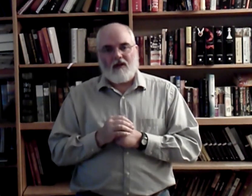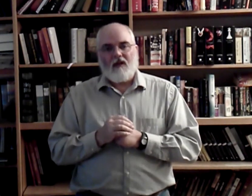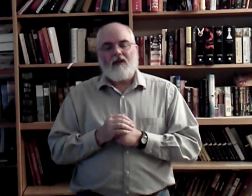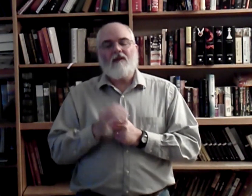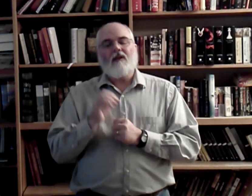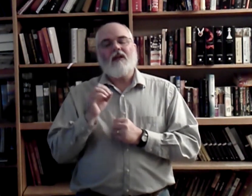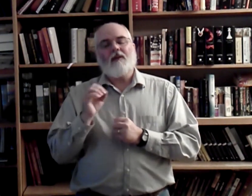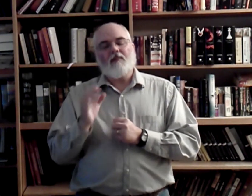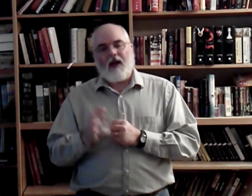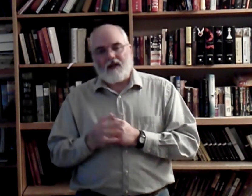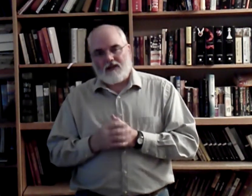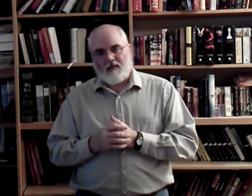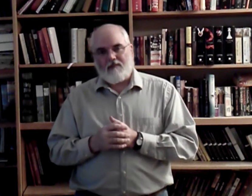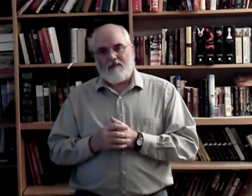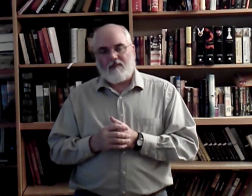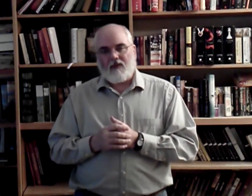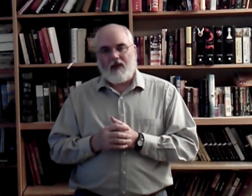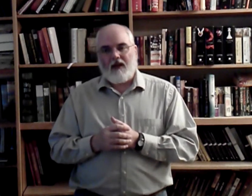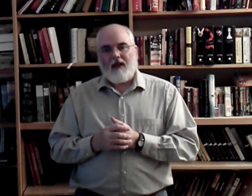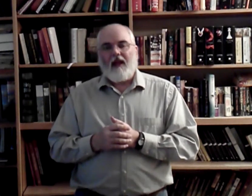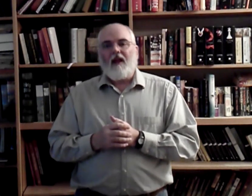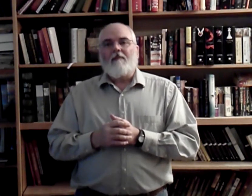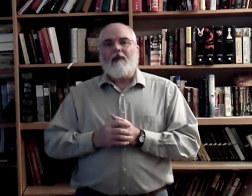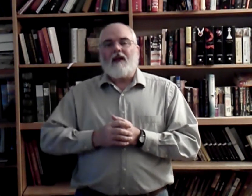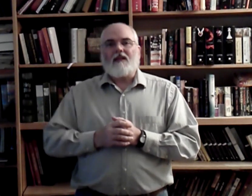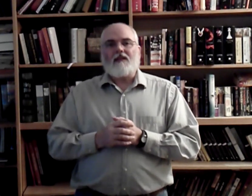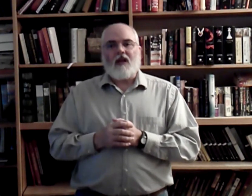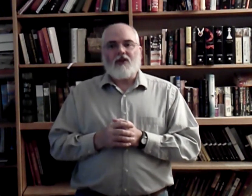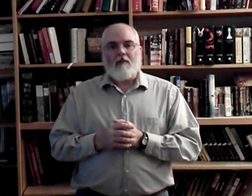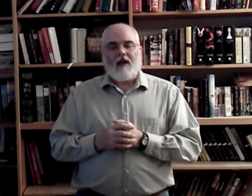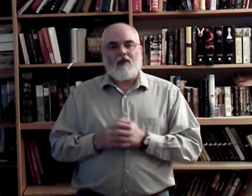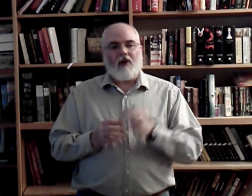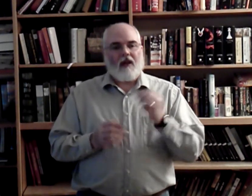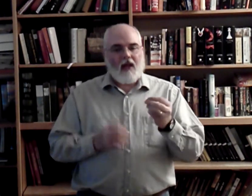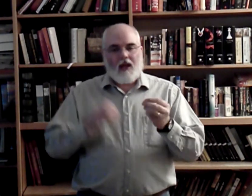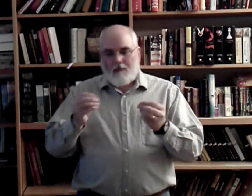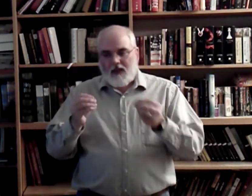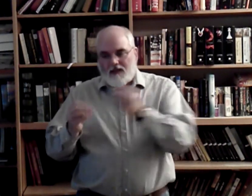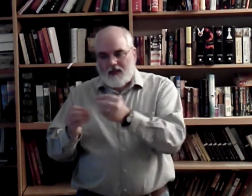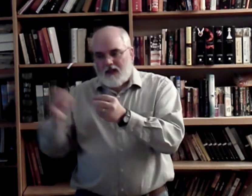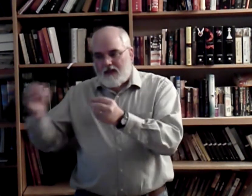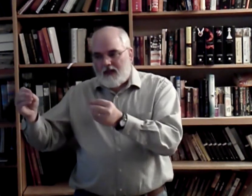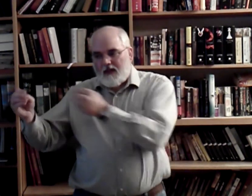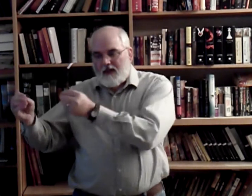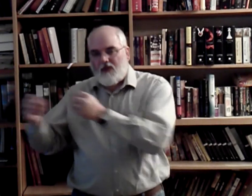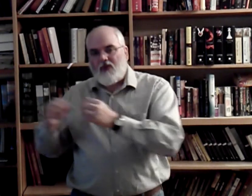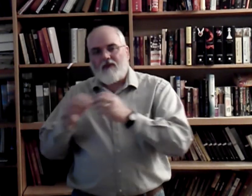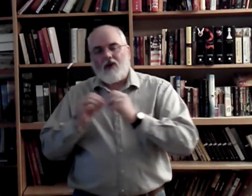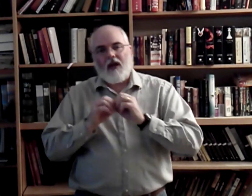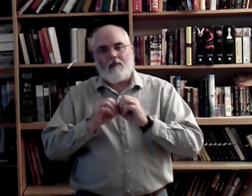you need to practice them, okay? Because it's not just a matter of learning A, B, C, D, E. You have to learn how